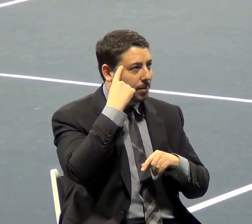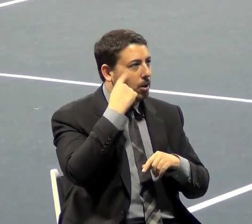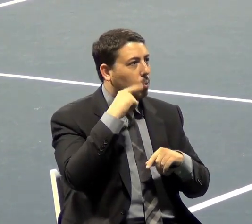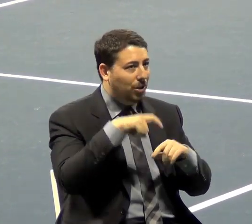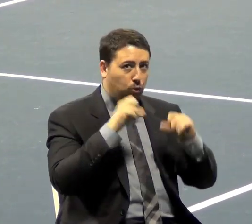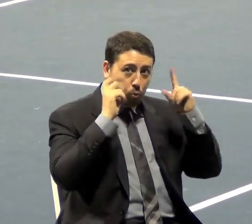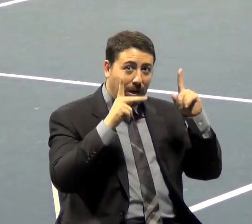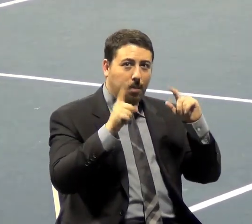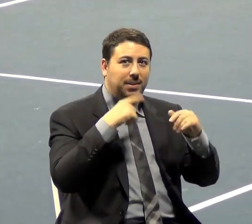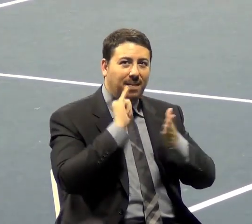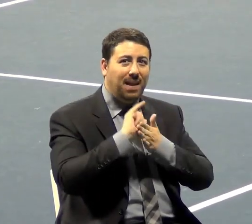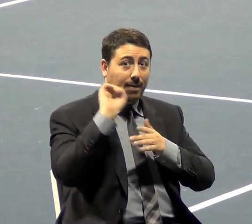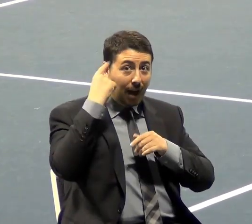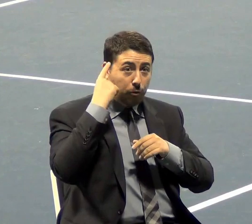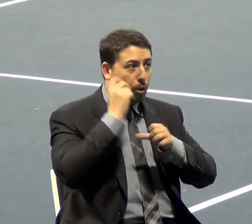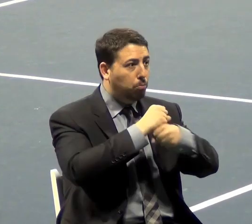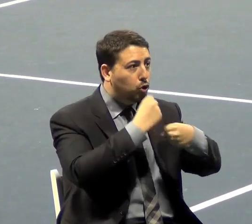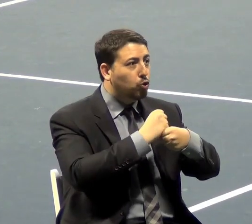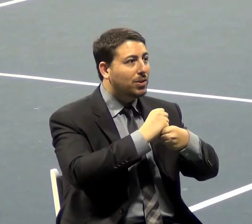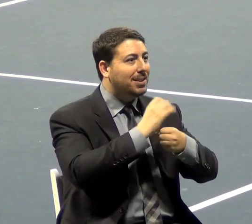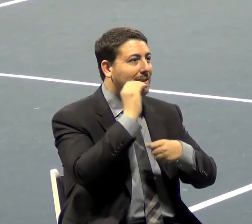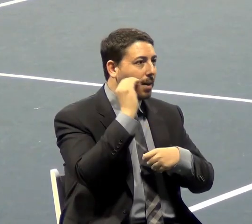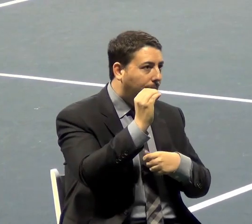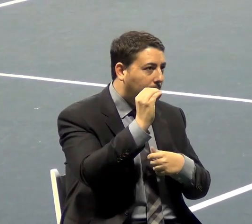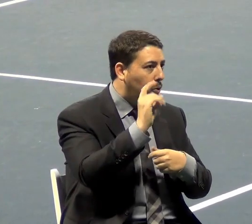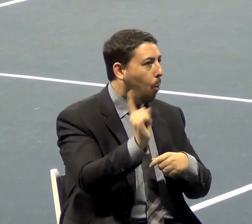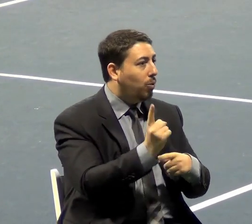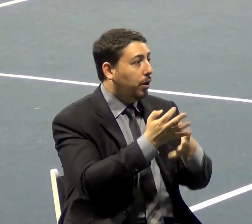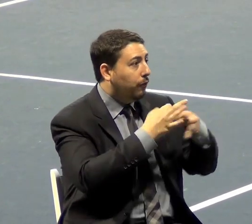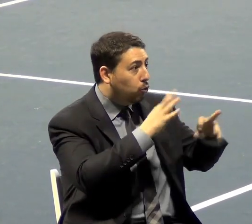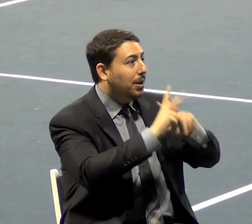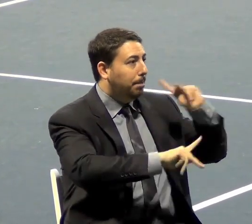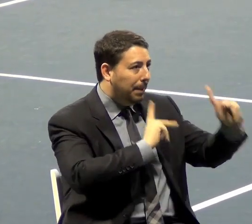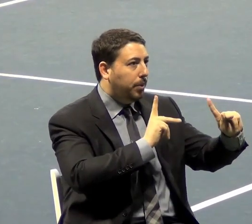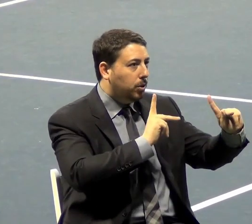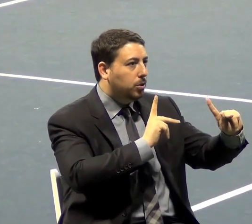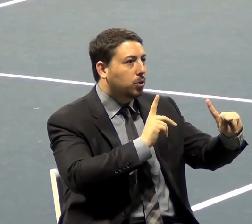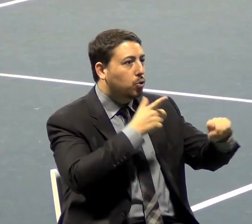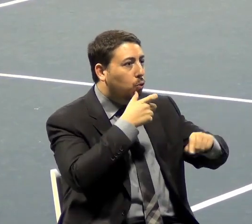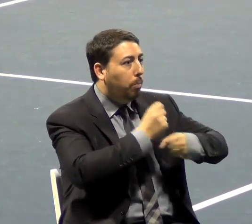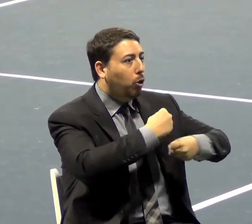the government produces nothing. Only free people produce. We need to free up our society.